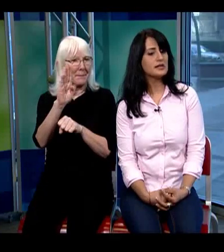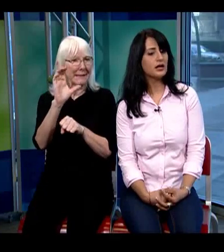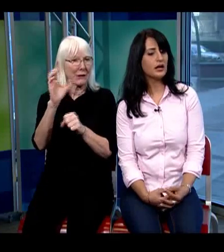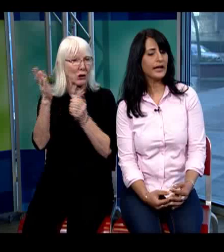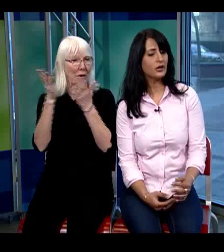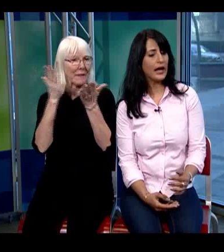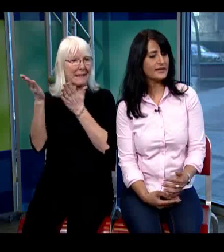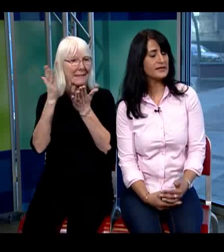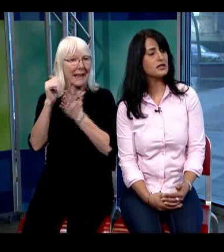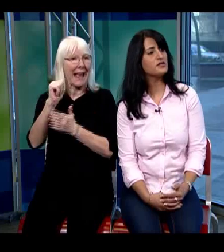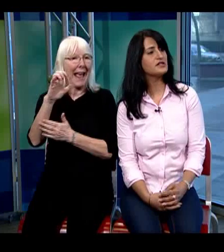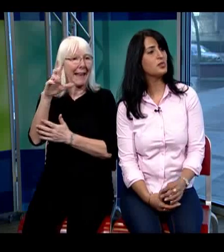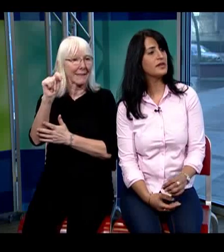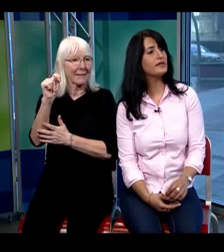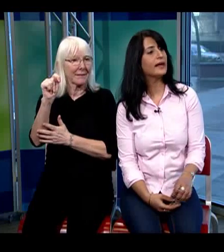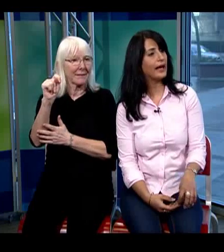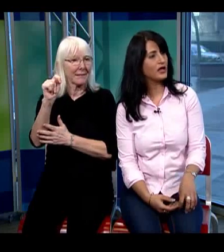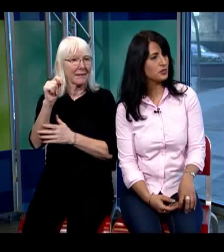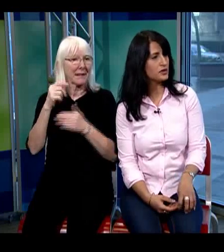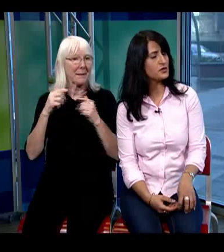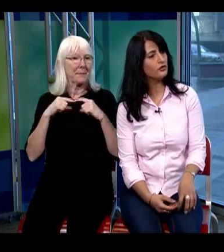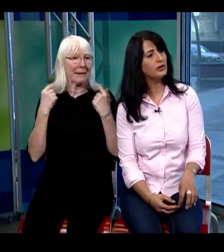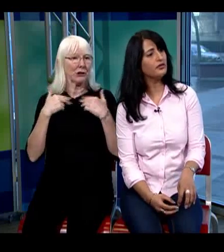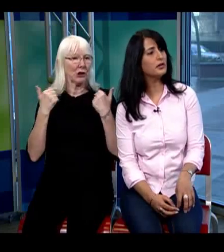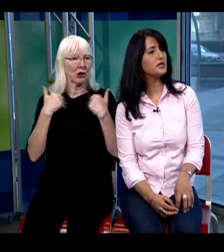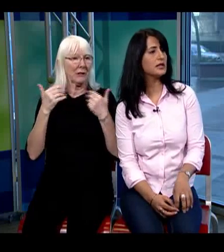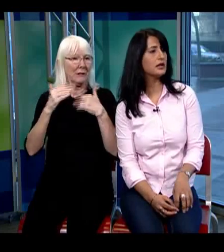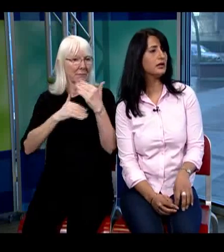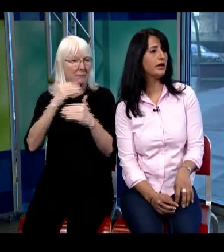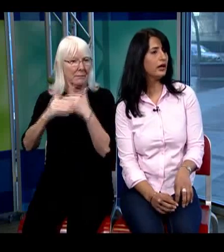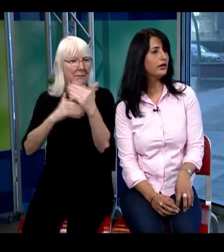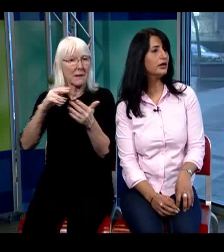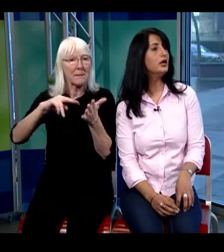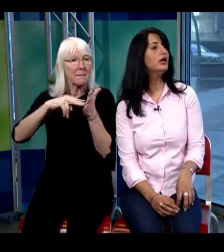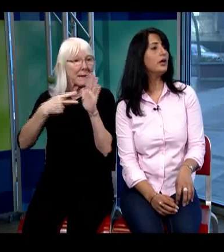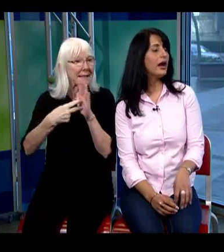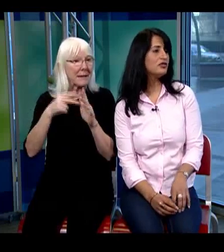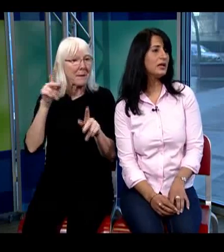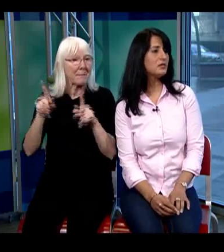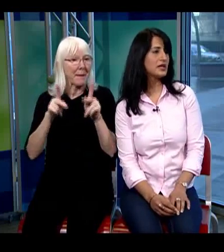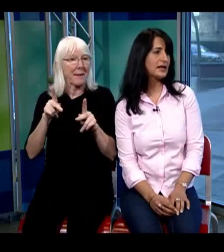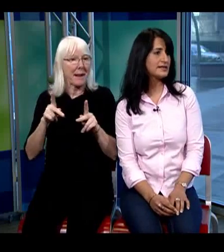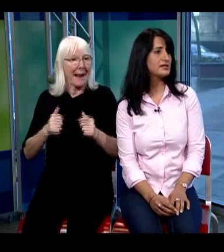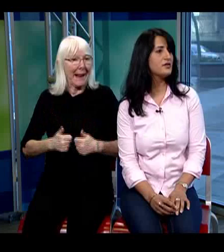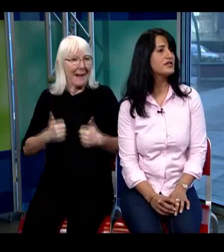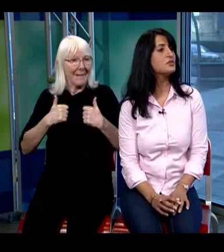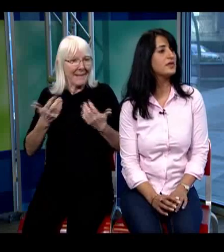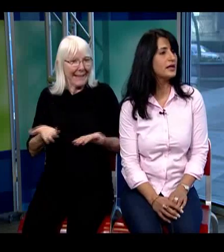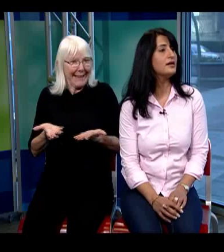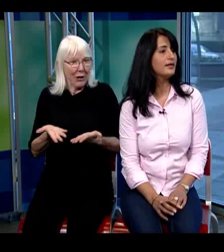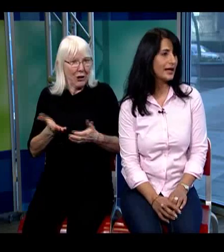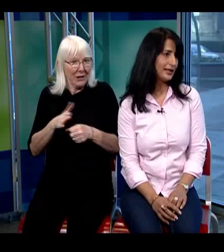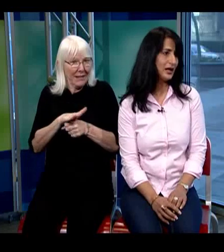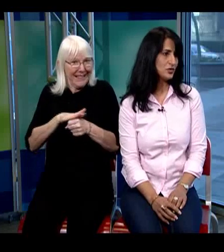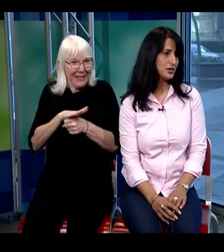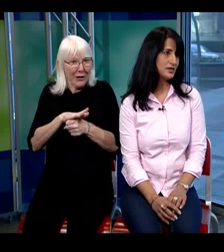can access services within their catchment so if you're living in a particular area you have to be able to access services within that catchment